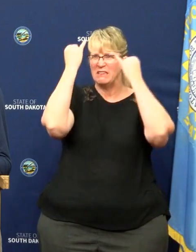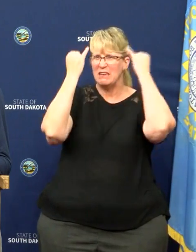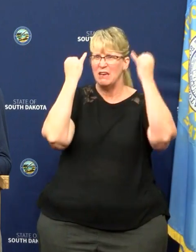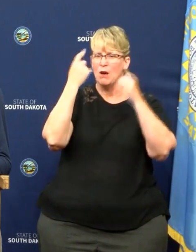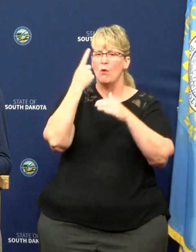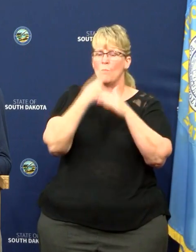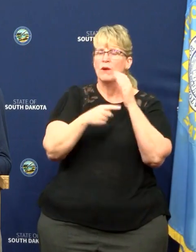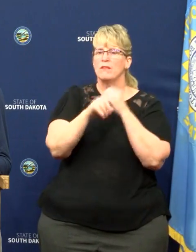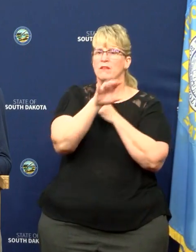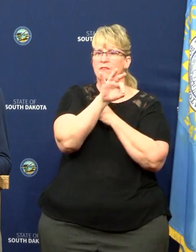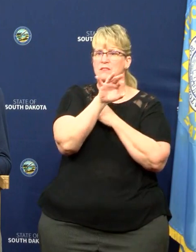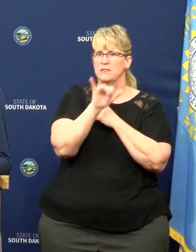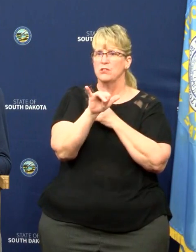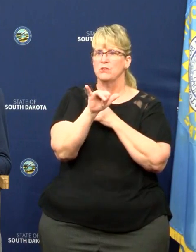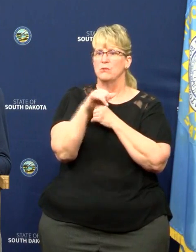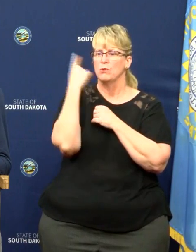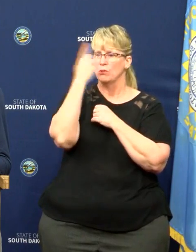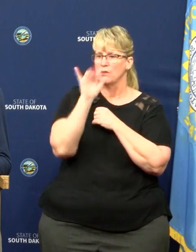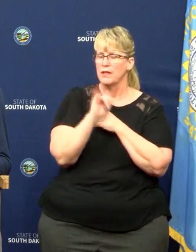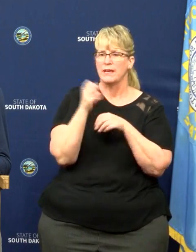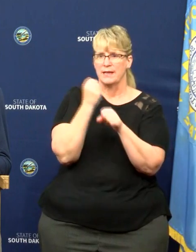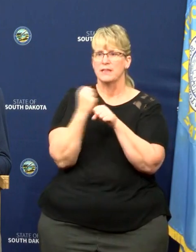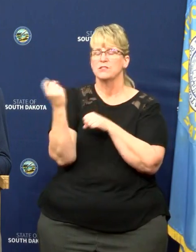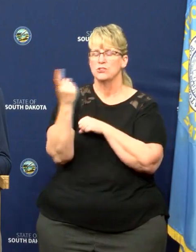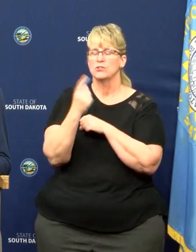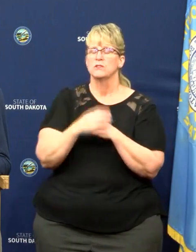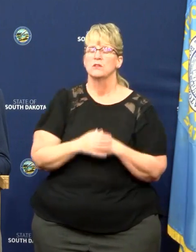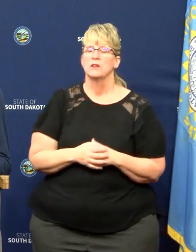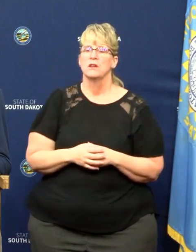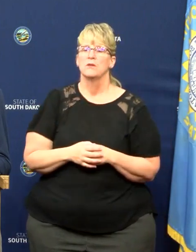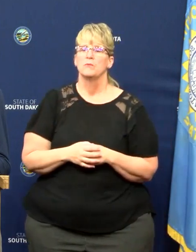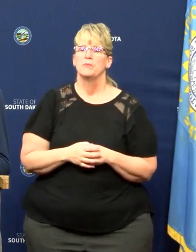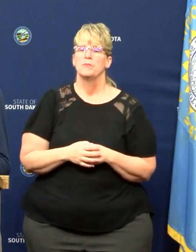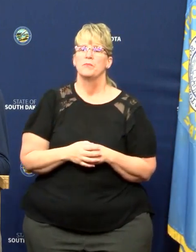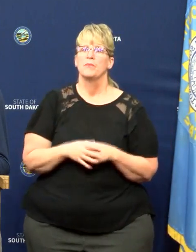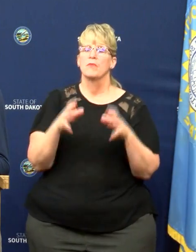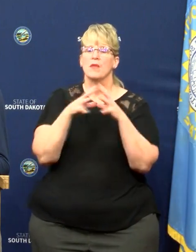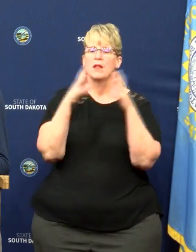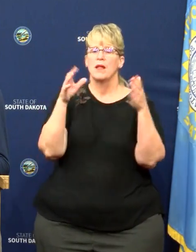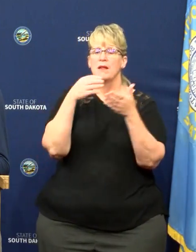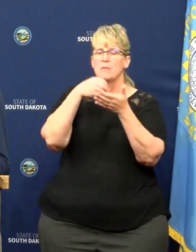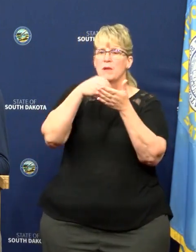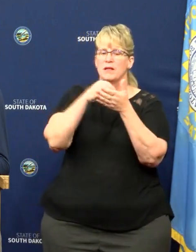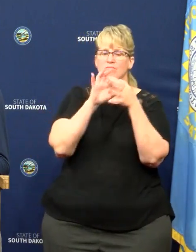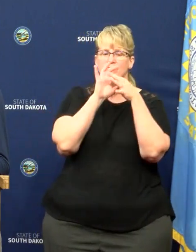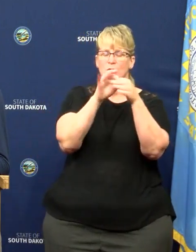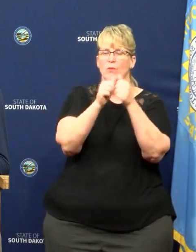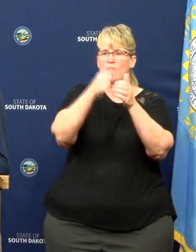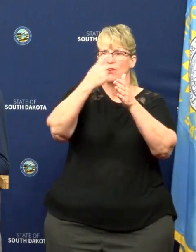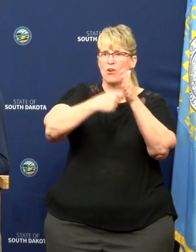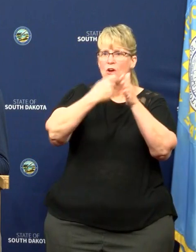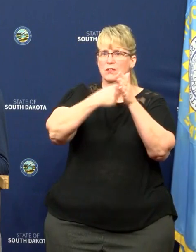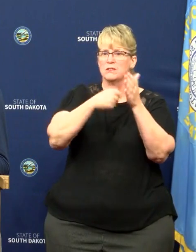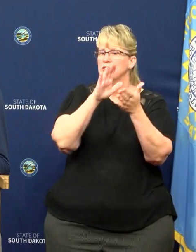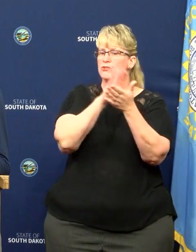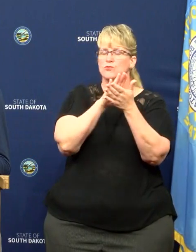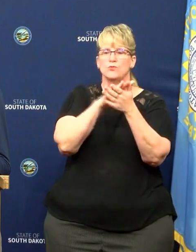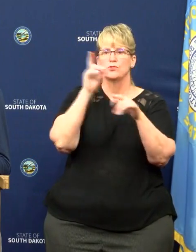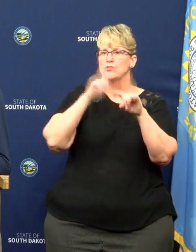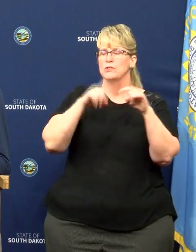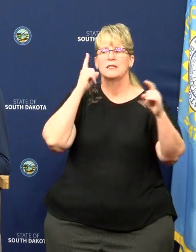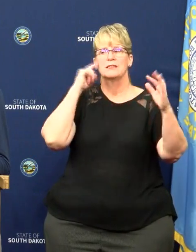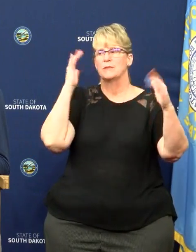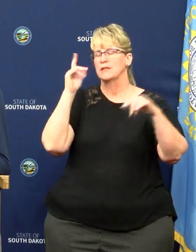fiscal year budget will look like and what next year will look like as well. A lot of these dollars are tied to costs that the schools could not have anticipated.